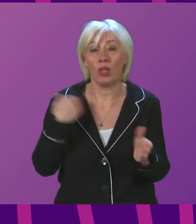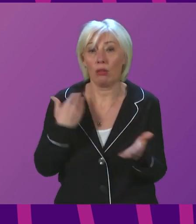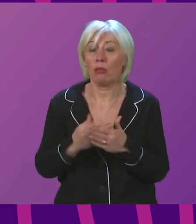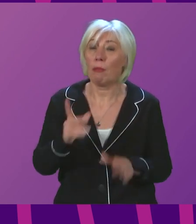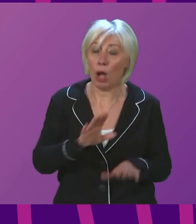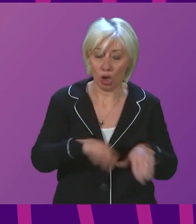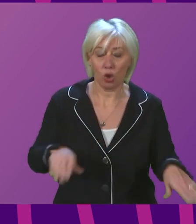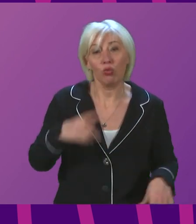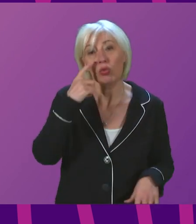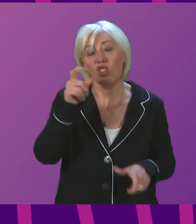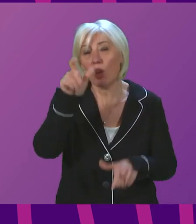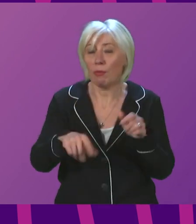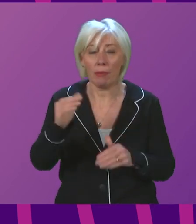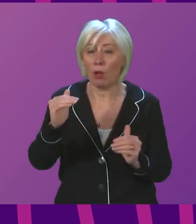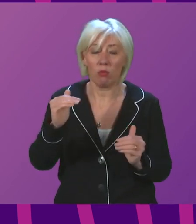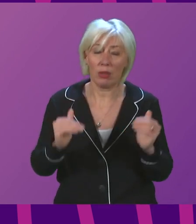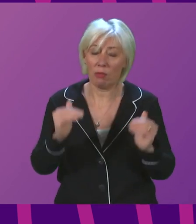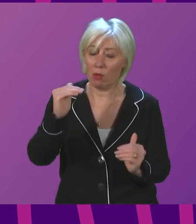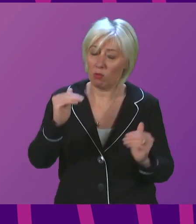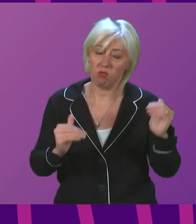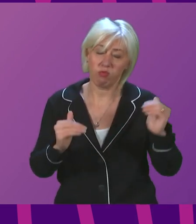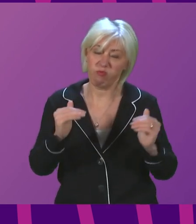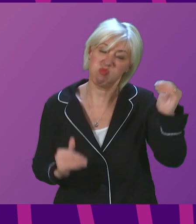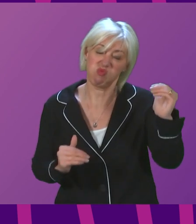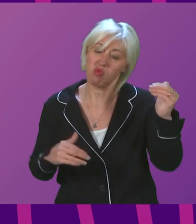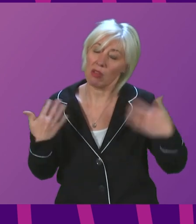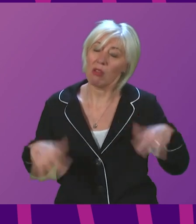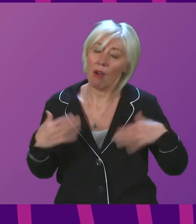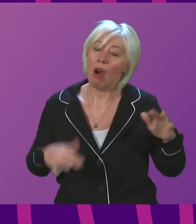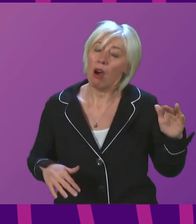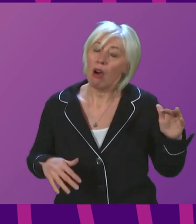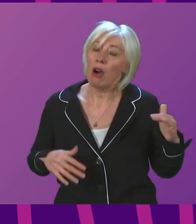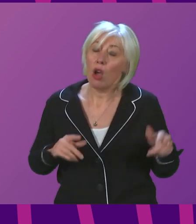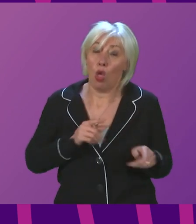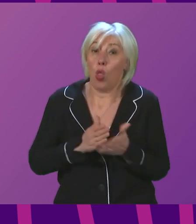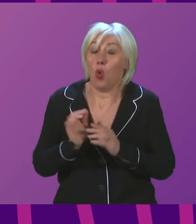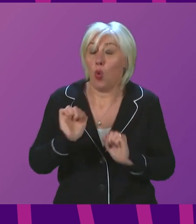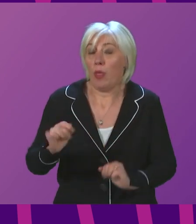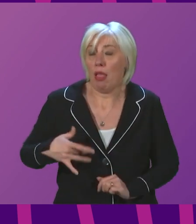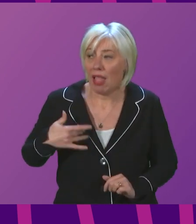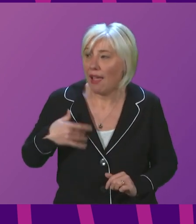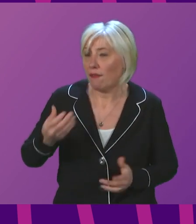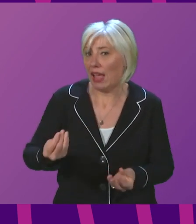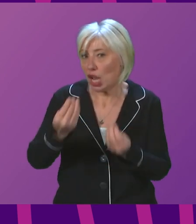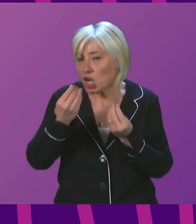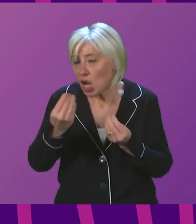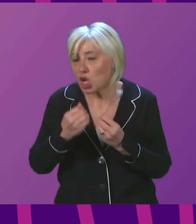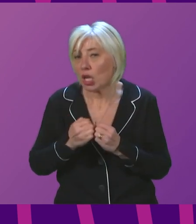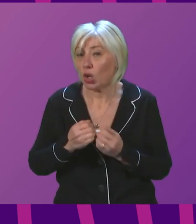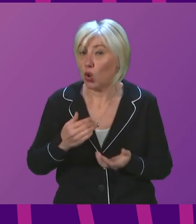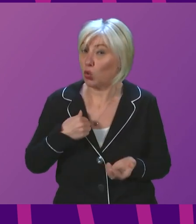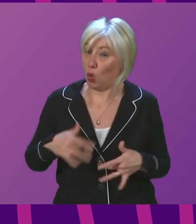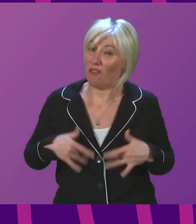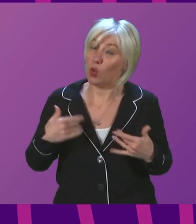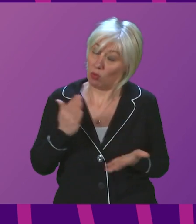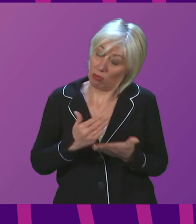and young people have suffered disproportionately, particularly given the very important stage of their lives and their education that they are at. So my views on that are very,